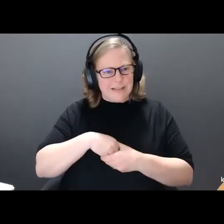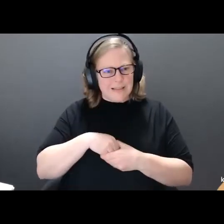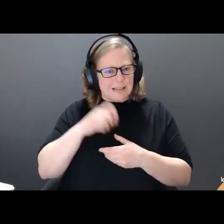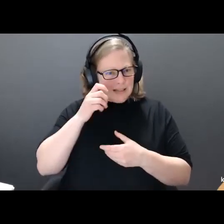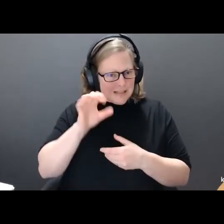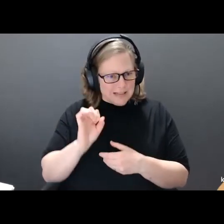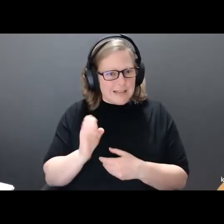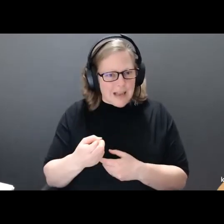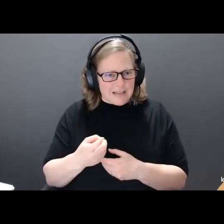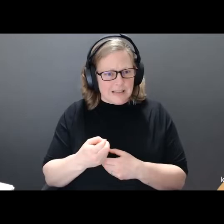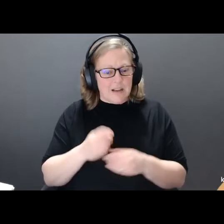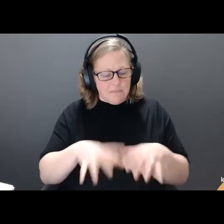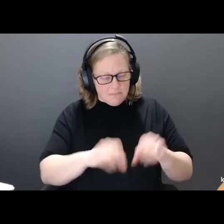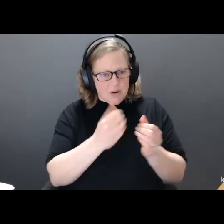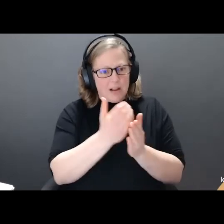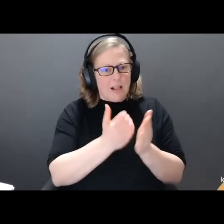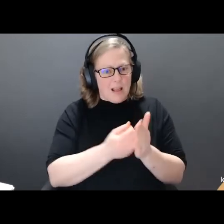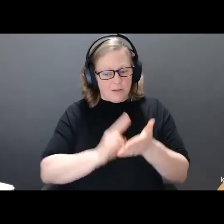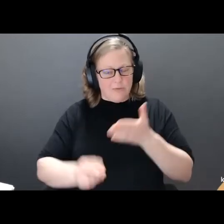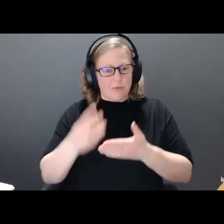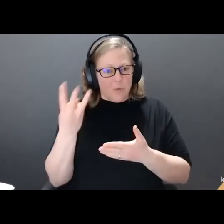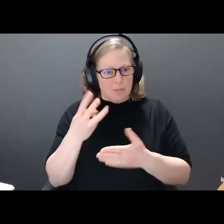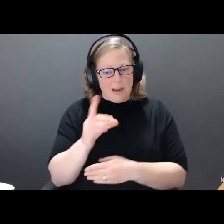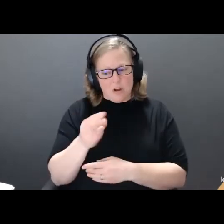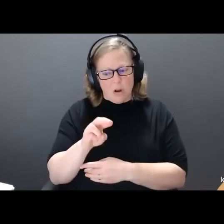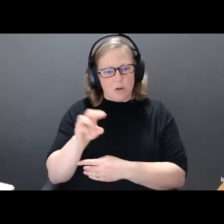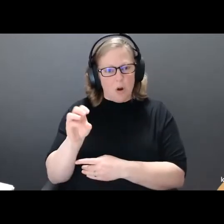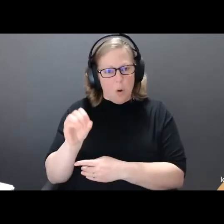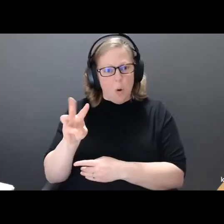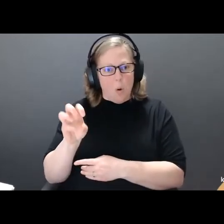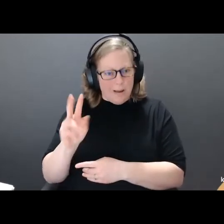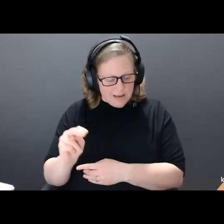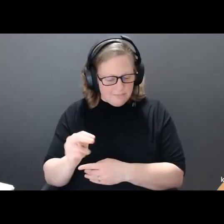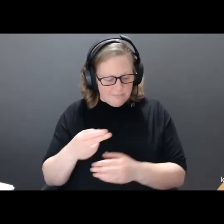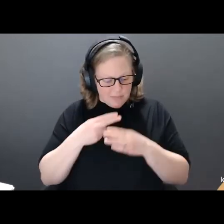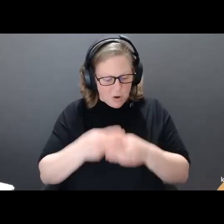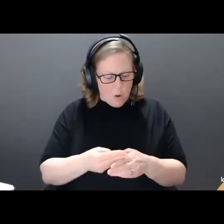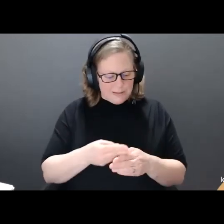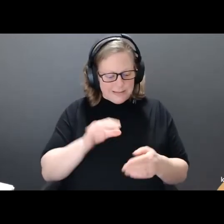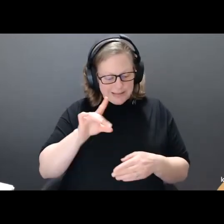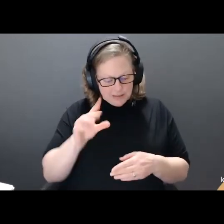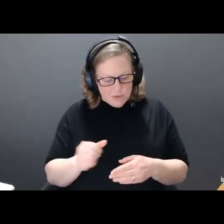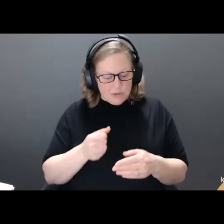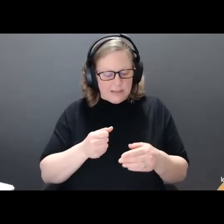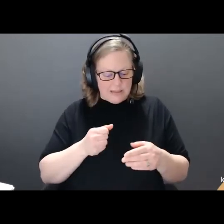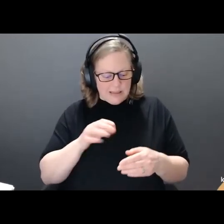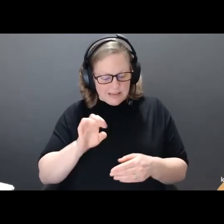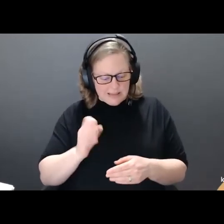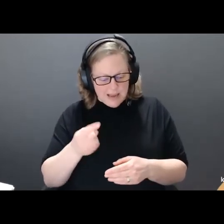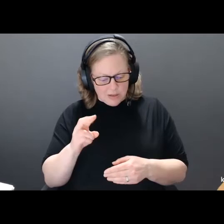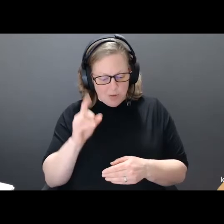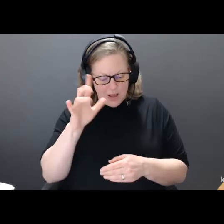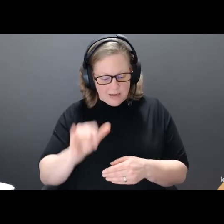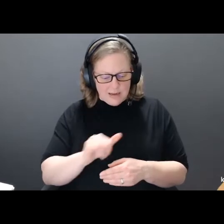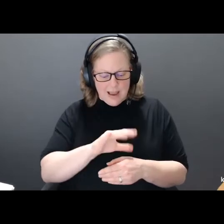of Winnipeg called Disability Sexuality and Rights. I hoped it might help me to imagine what a more open and autistic